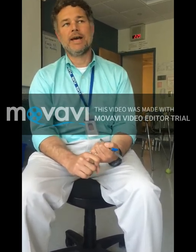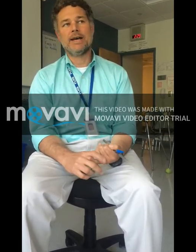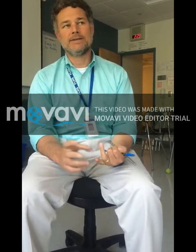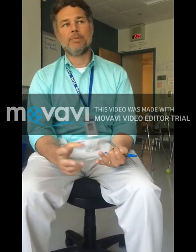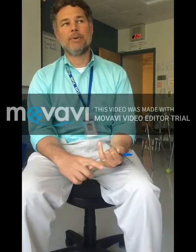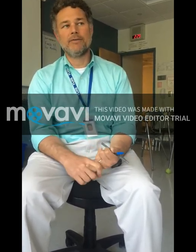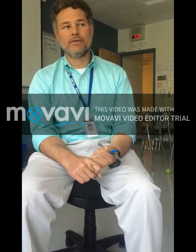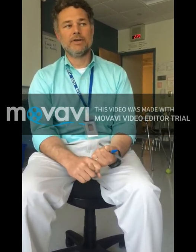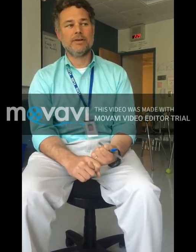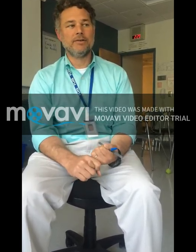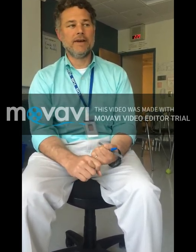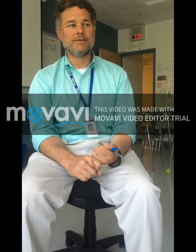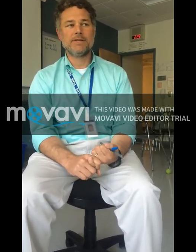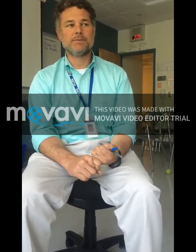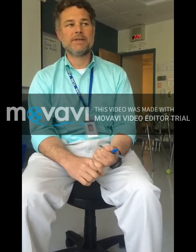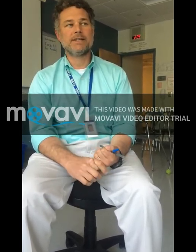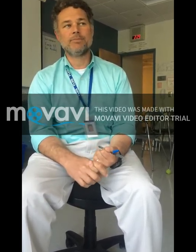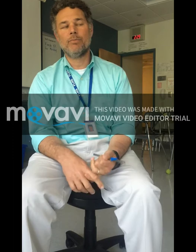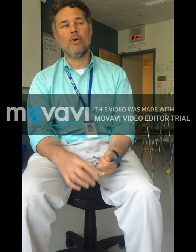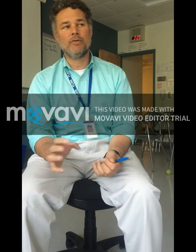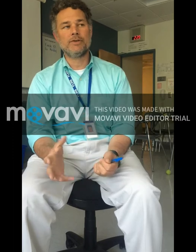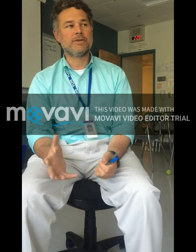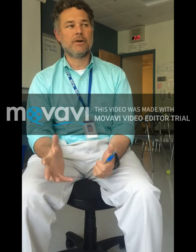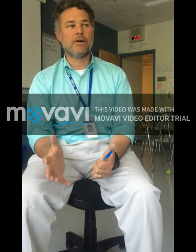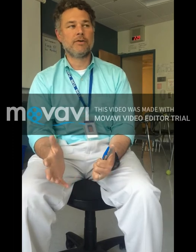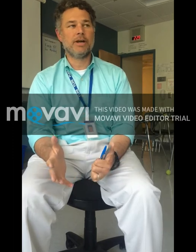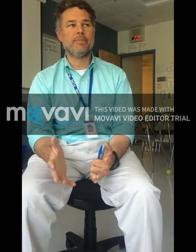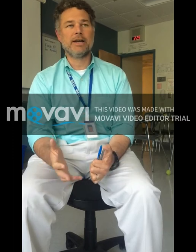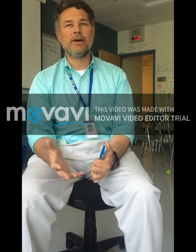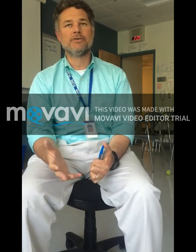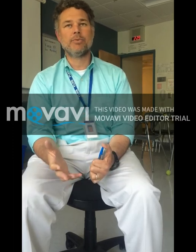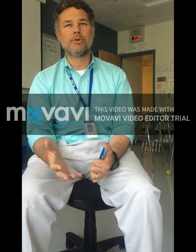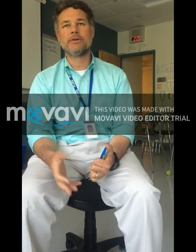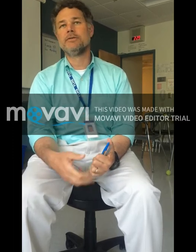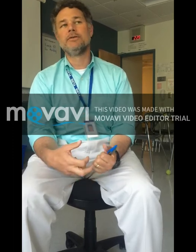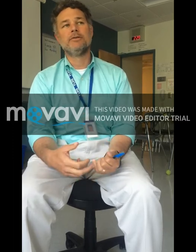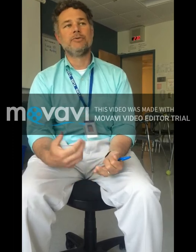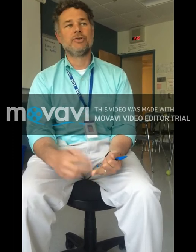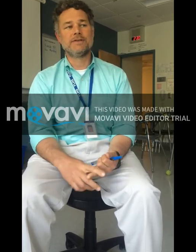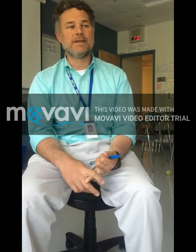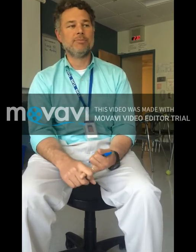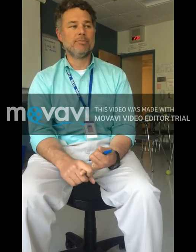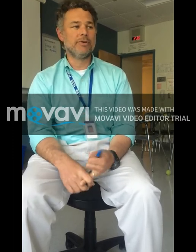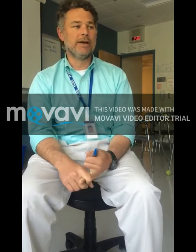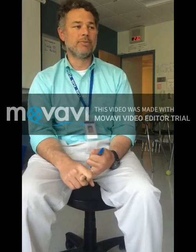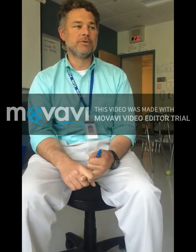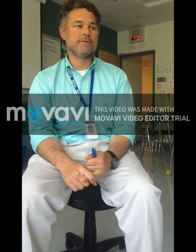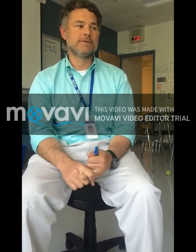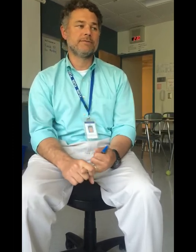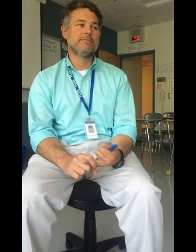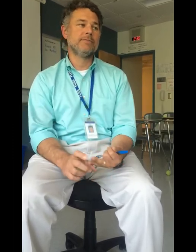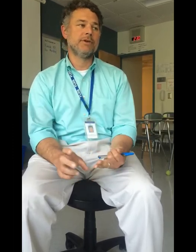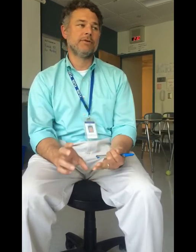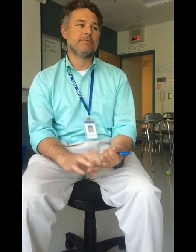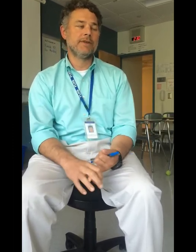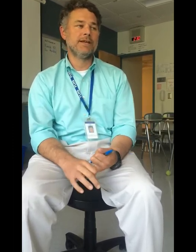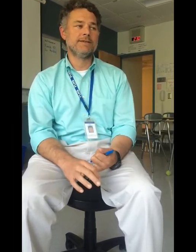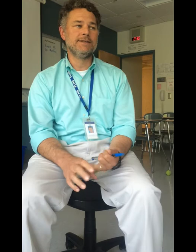asked to prepare for the advanced placement test, all of which are created by College Board, which are the same people that produce ACT